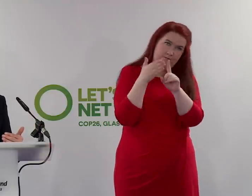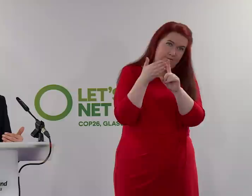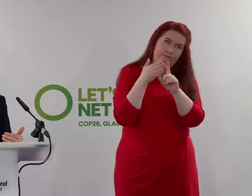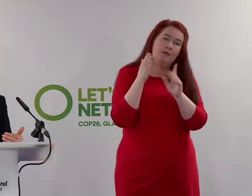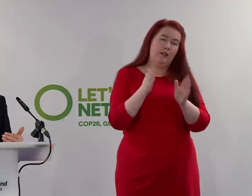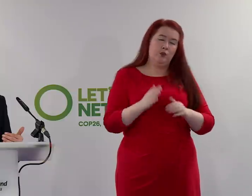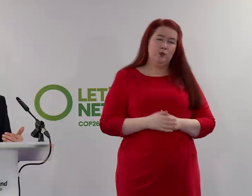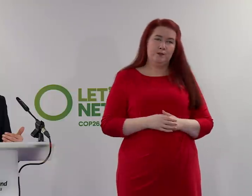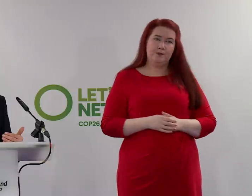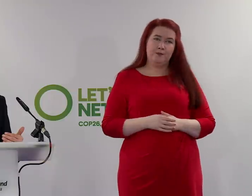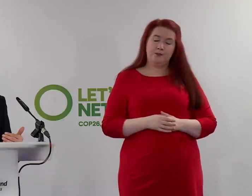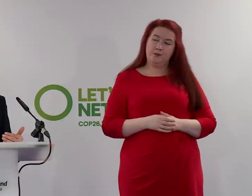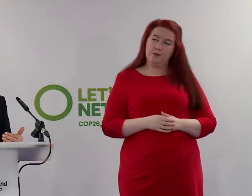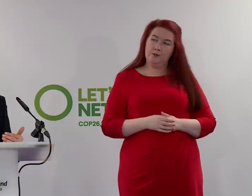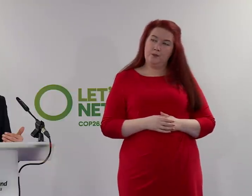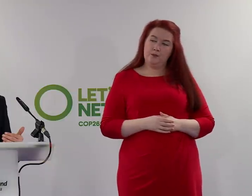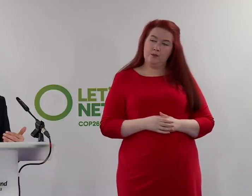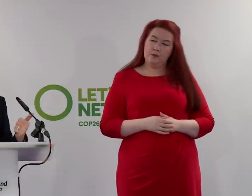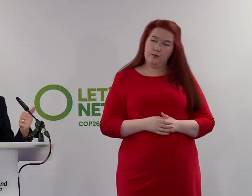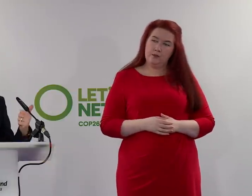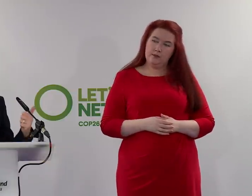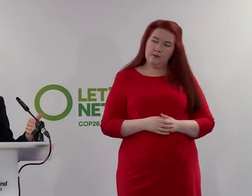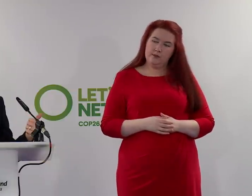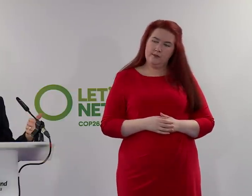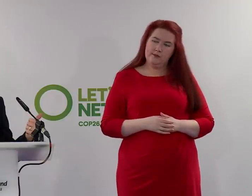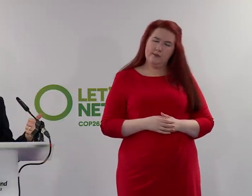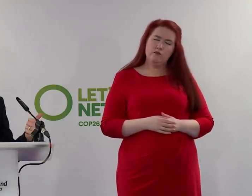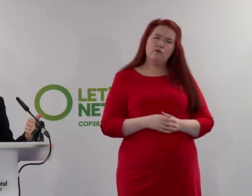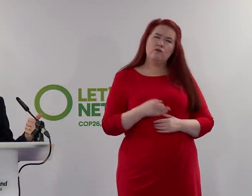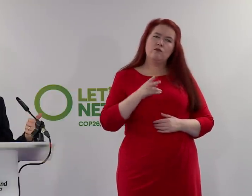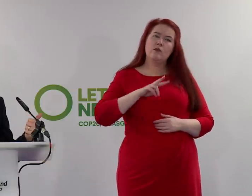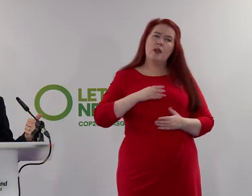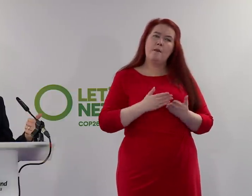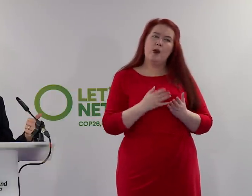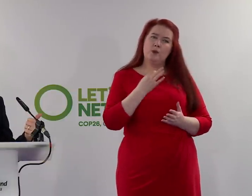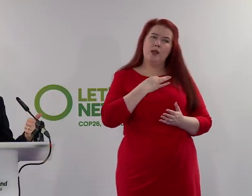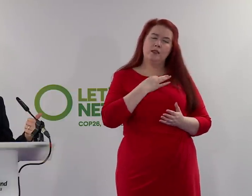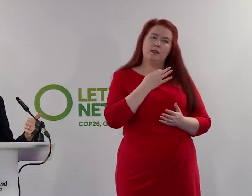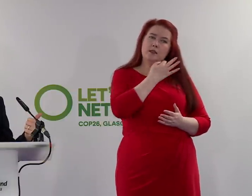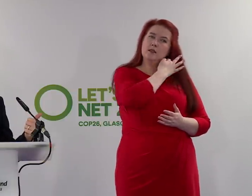And in terms of the other part of your question.